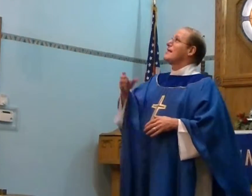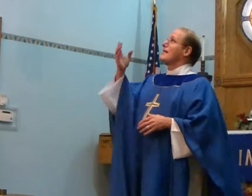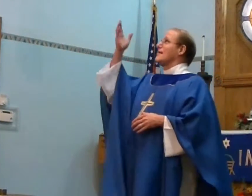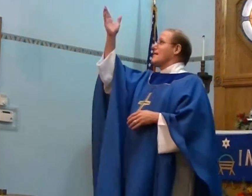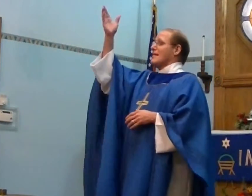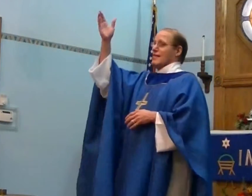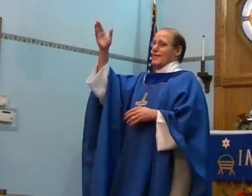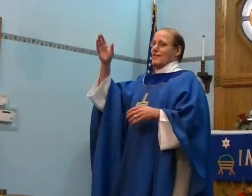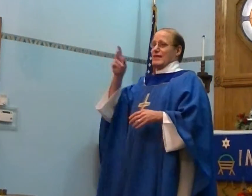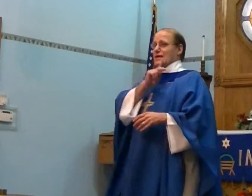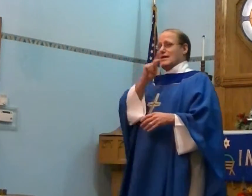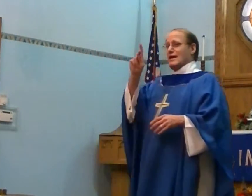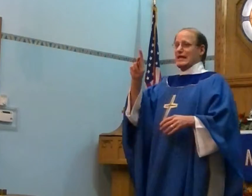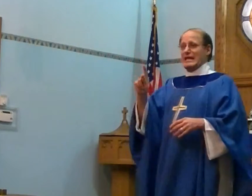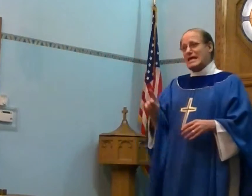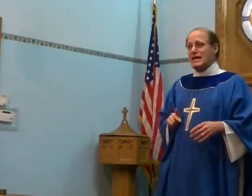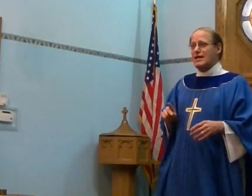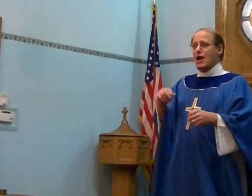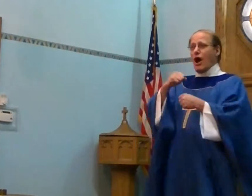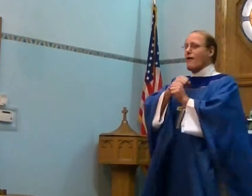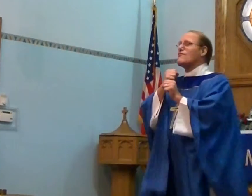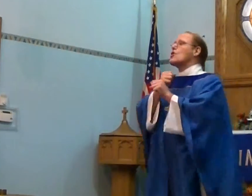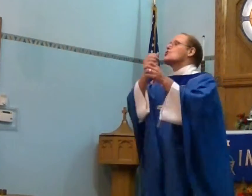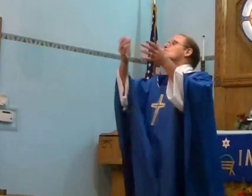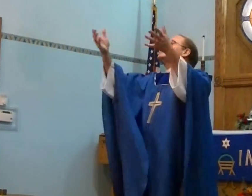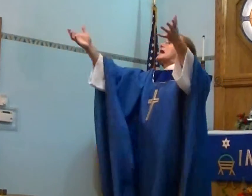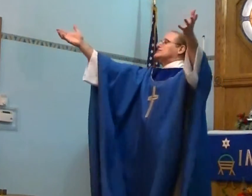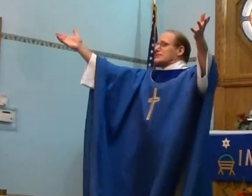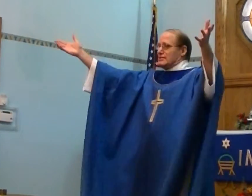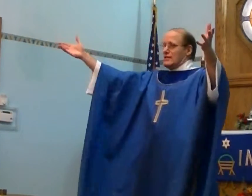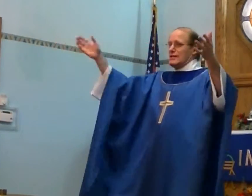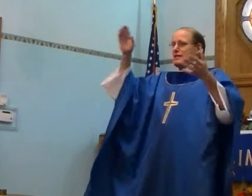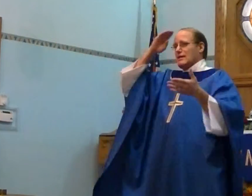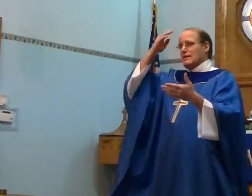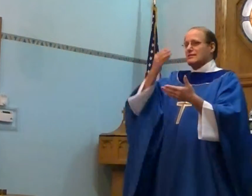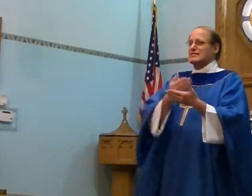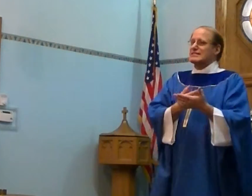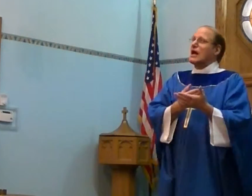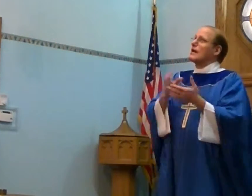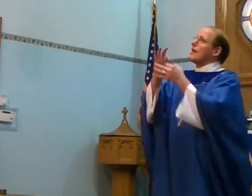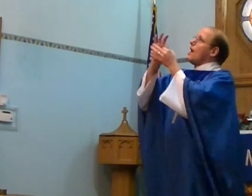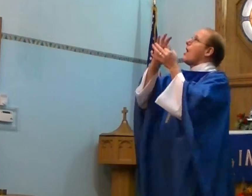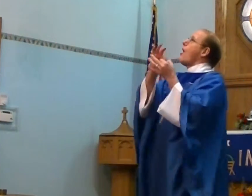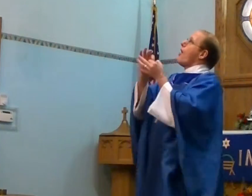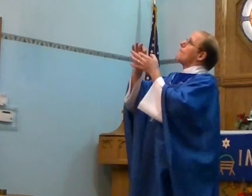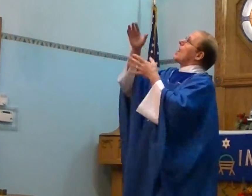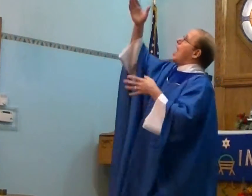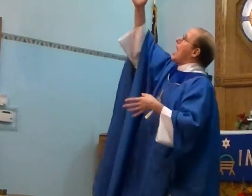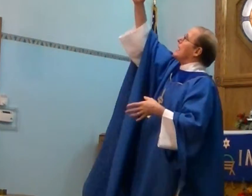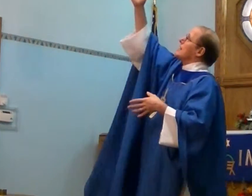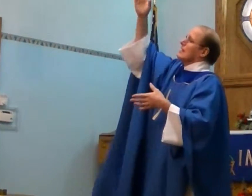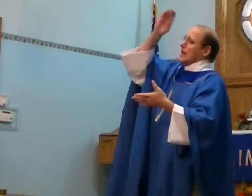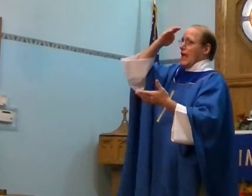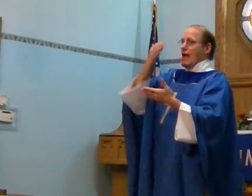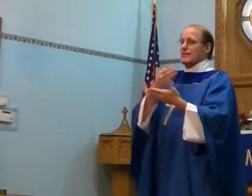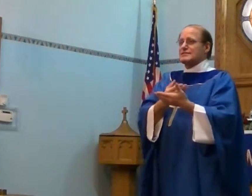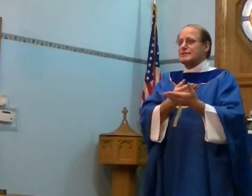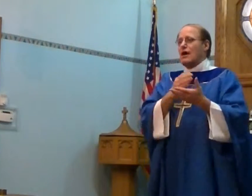The King of Creation, the Son of God, and the Son